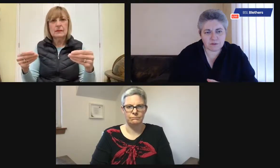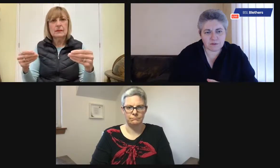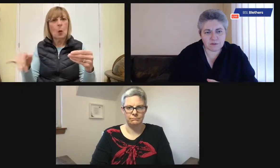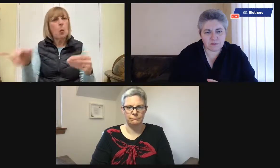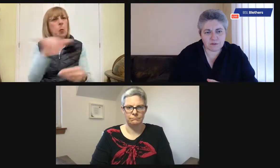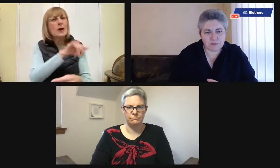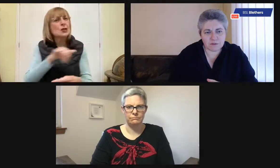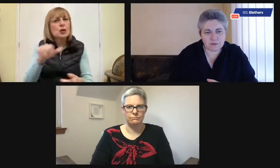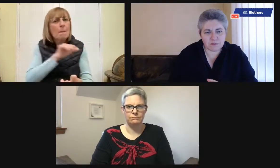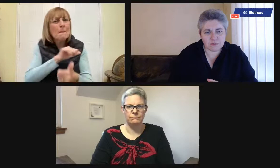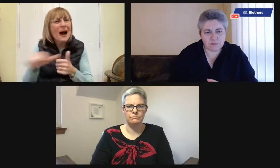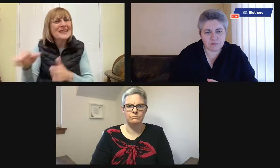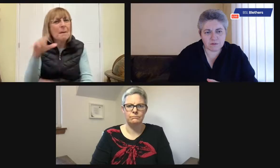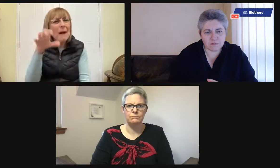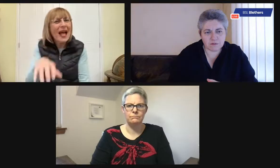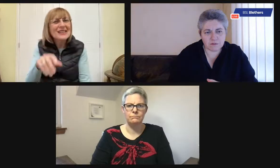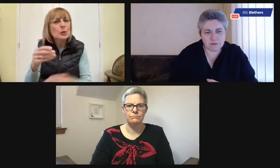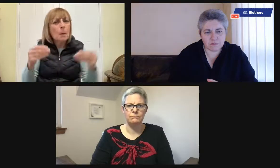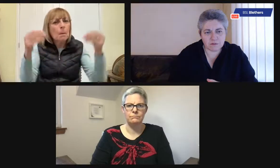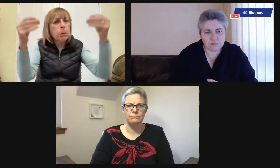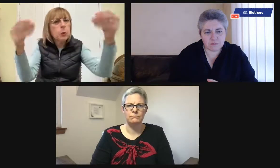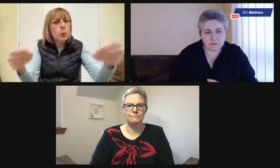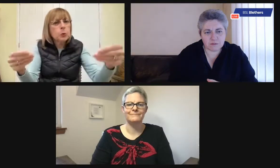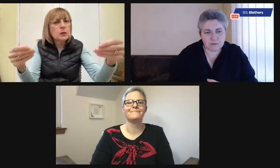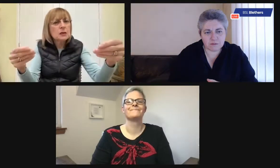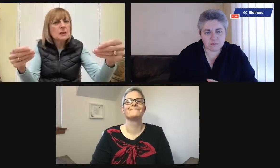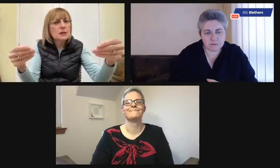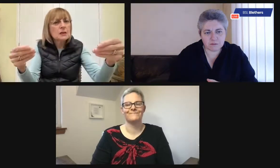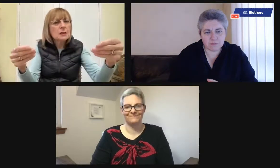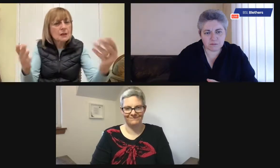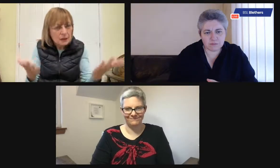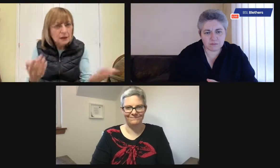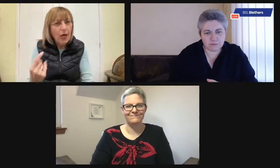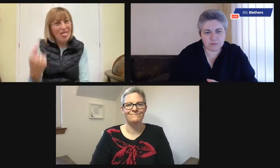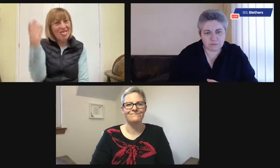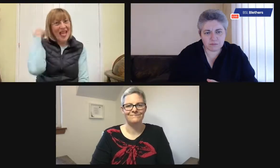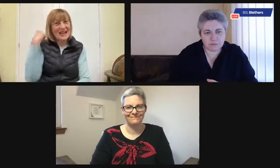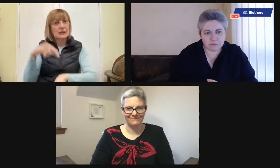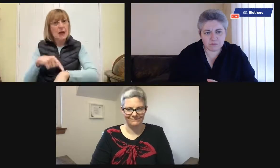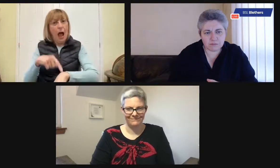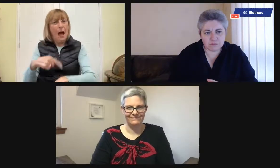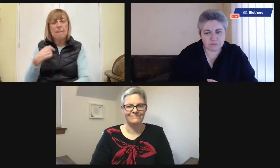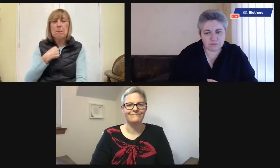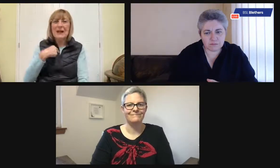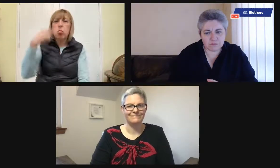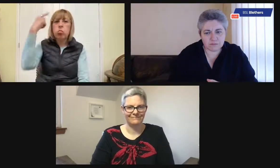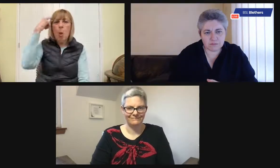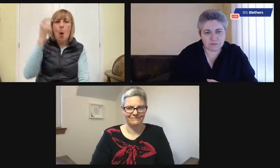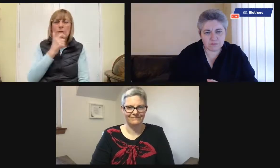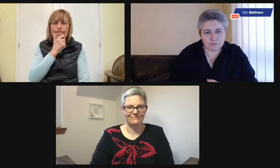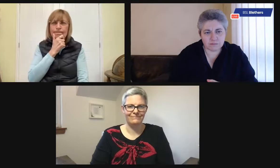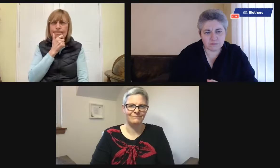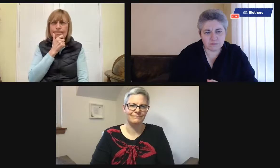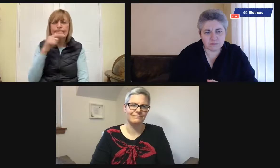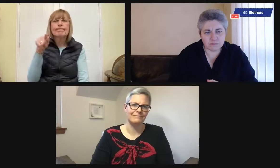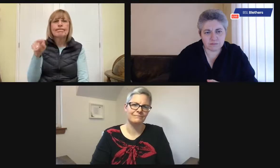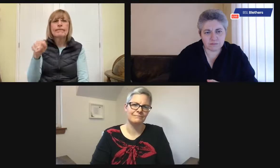however, that he would have difficulty knowing where was the best place to put it.